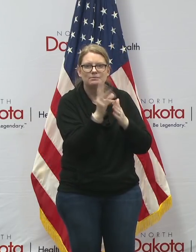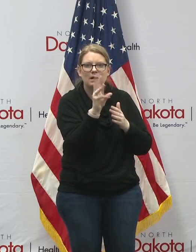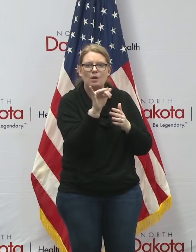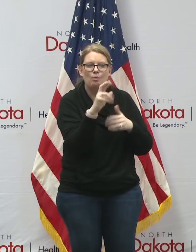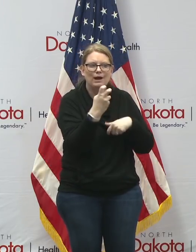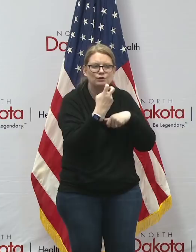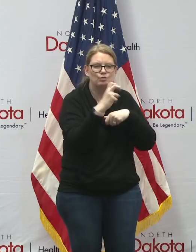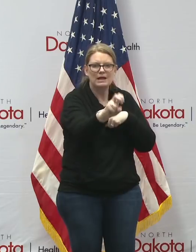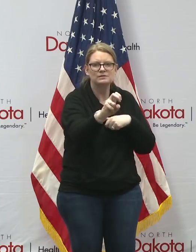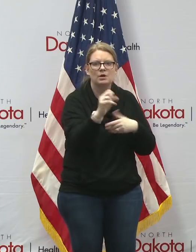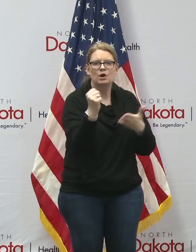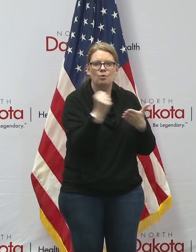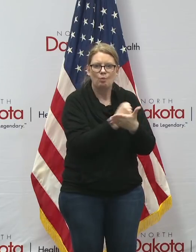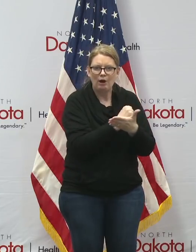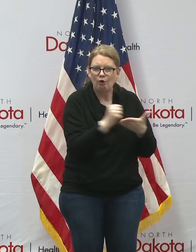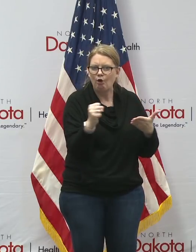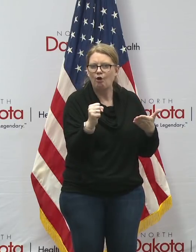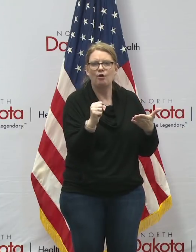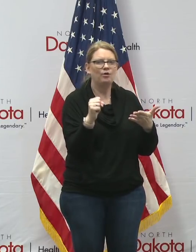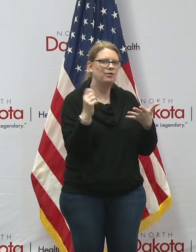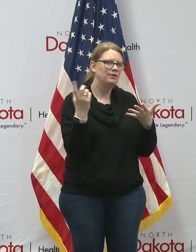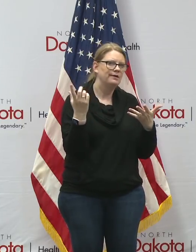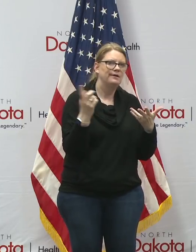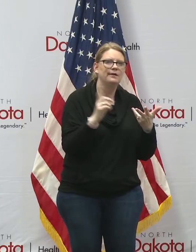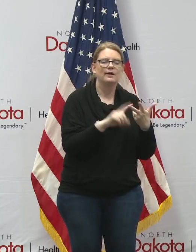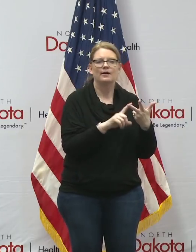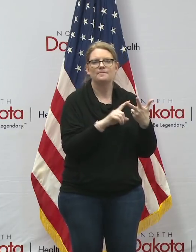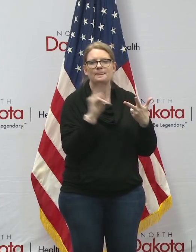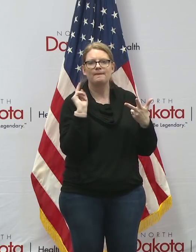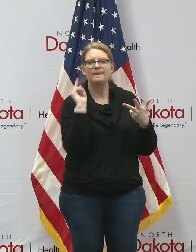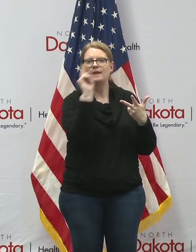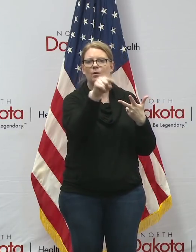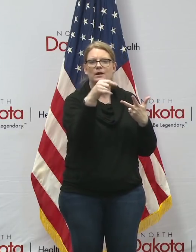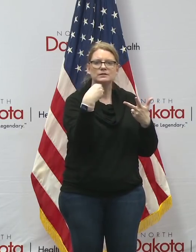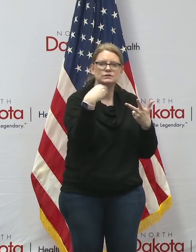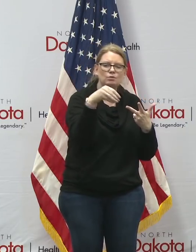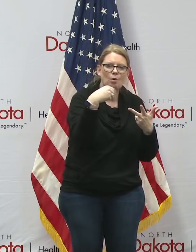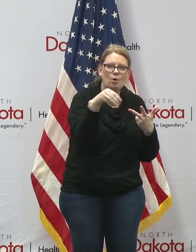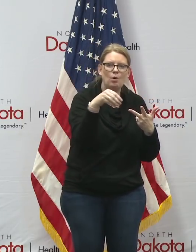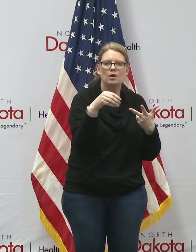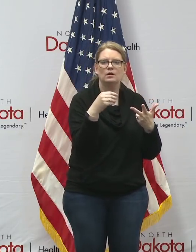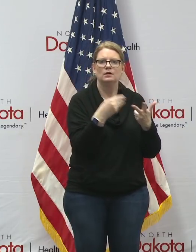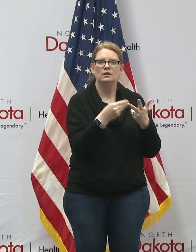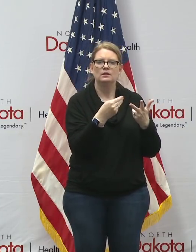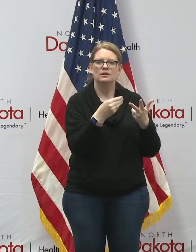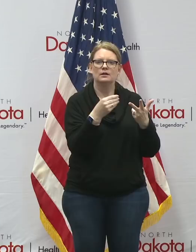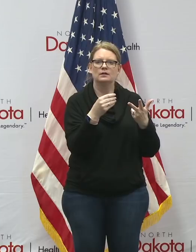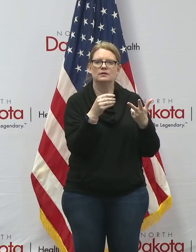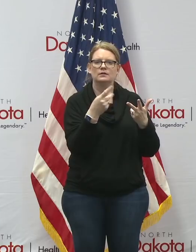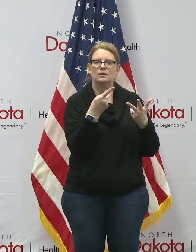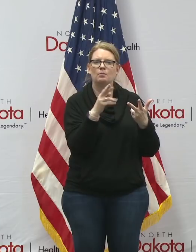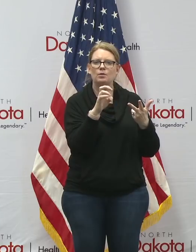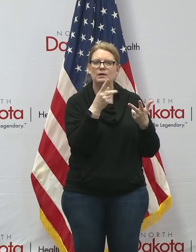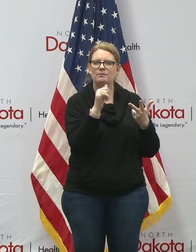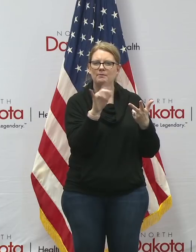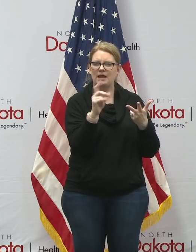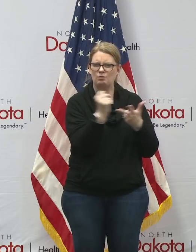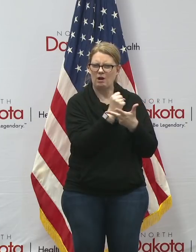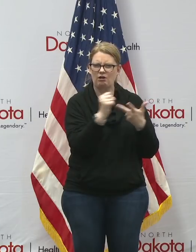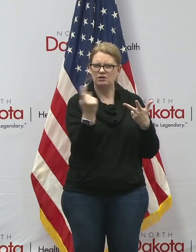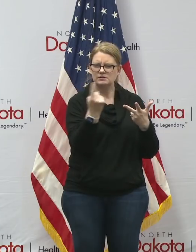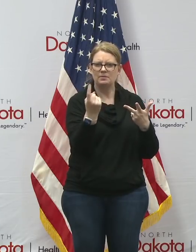transfer or by credit card or by going down to the store and getting a prepaid uh credit card